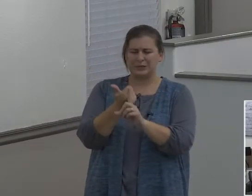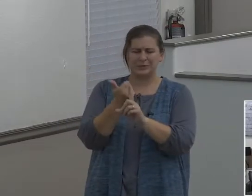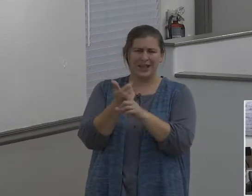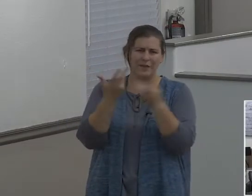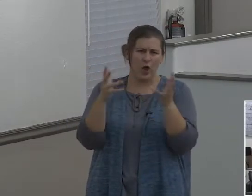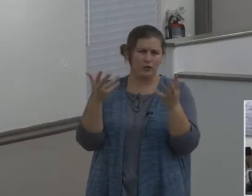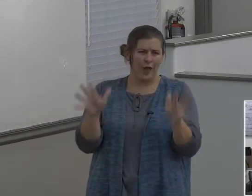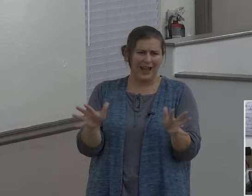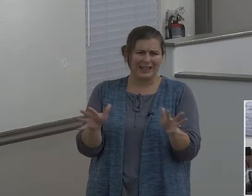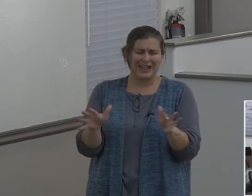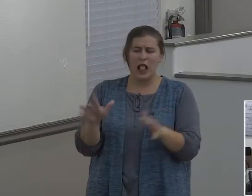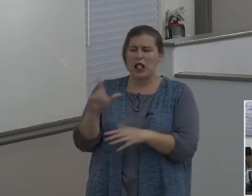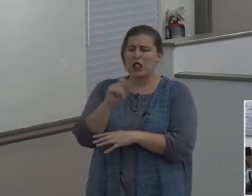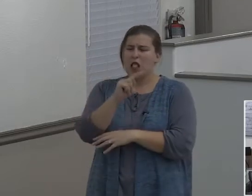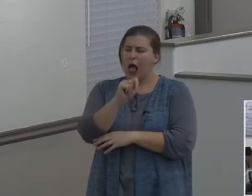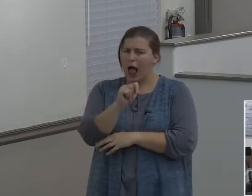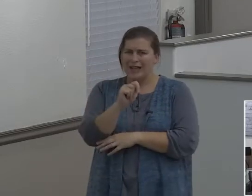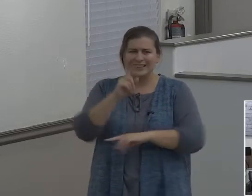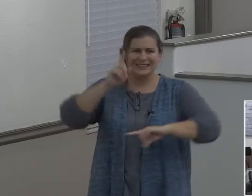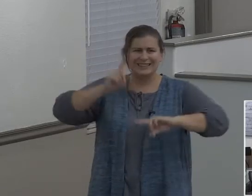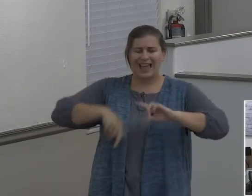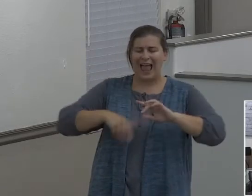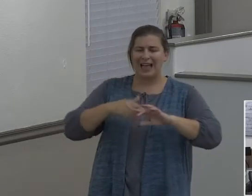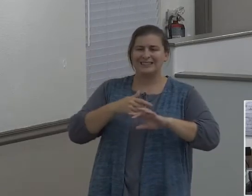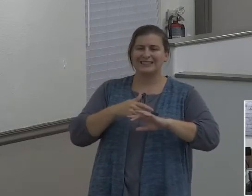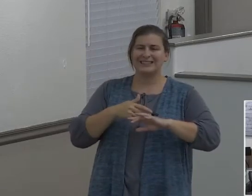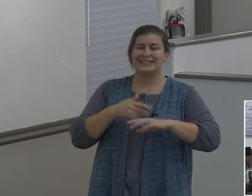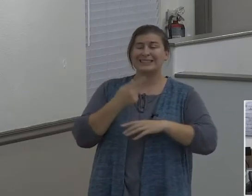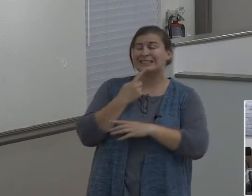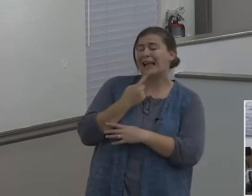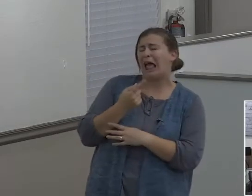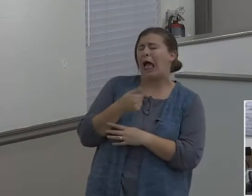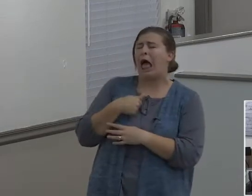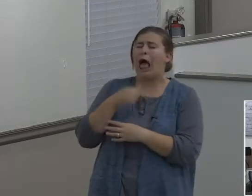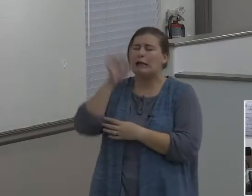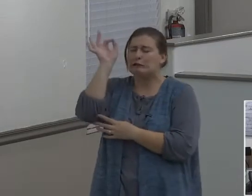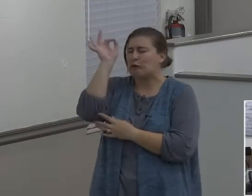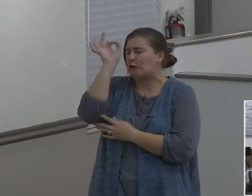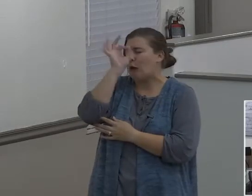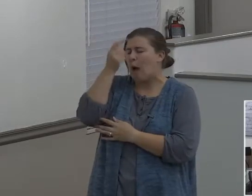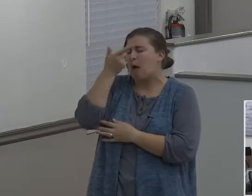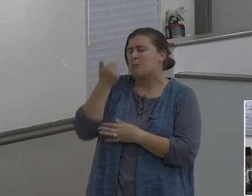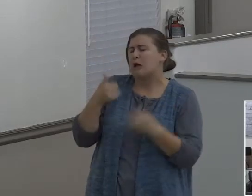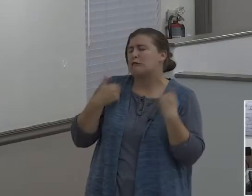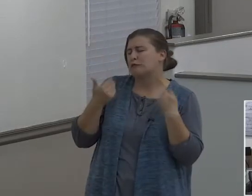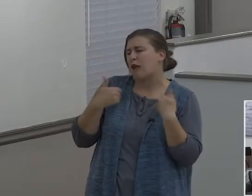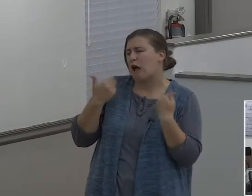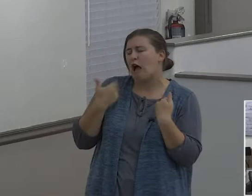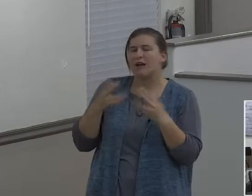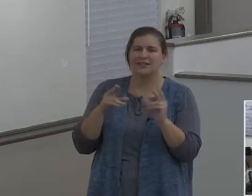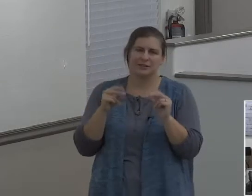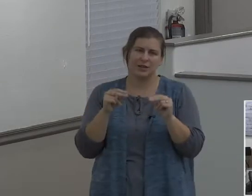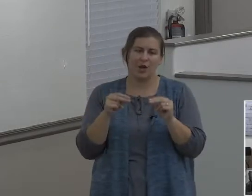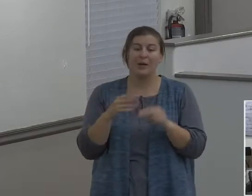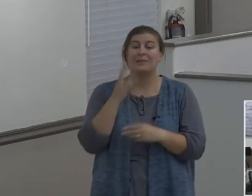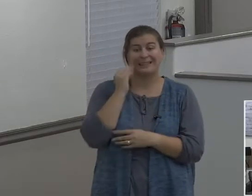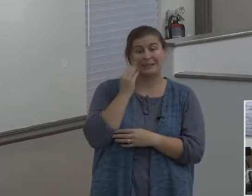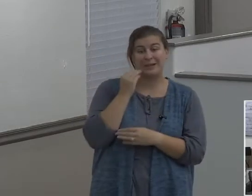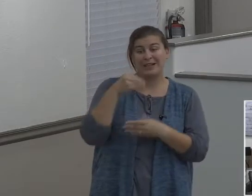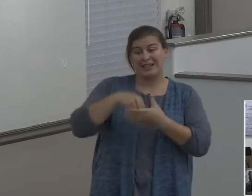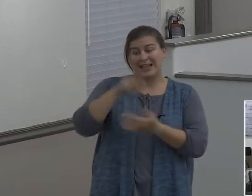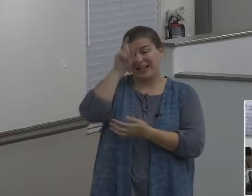cannot plead youthful ignorance. I'm sure the experience in Egypt didn't do him any good, no doubt about that.